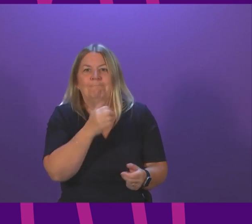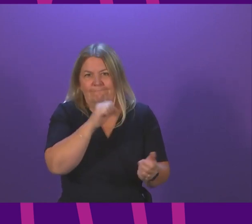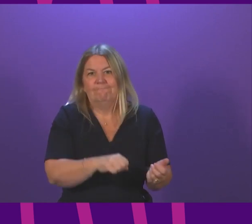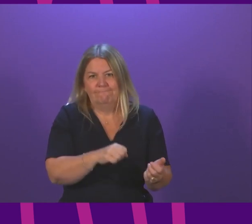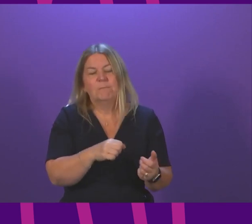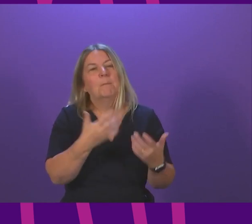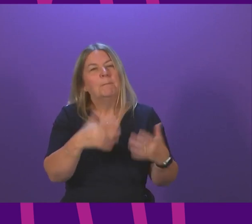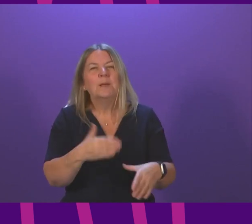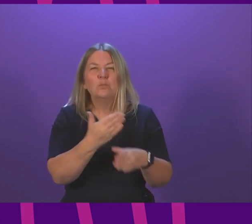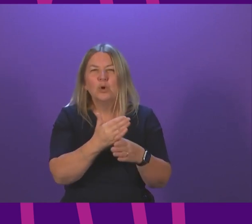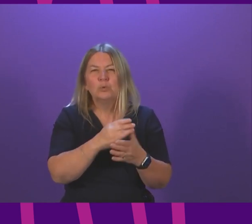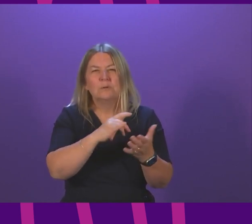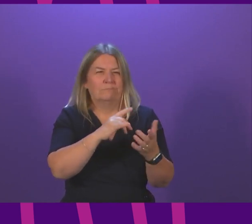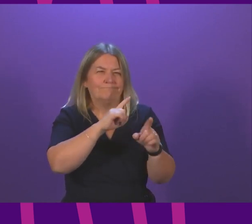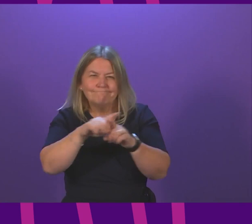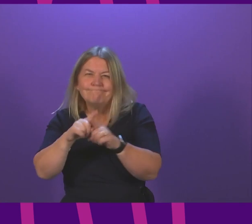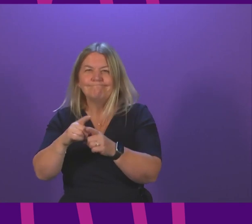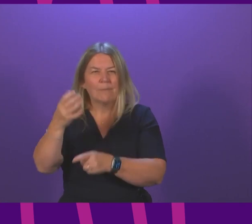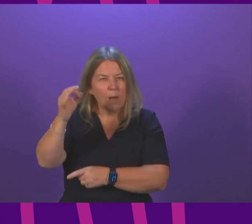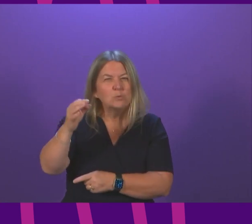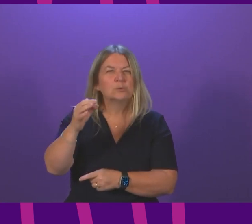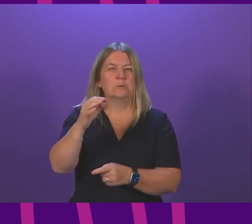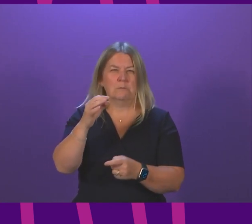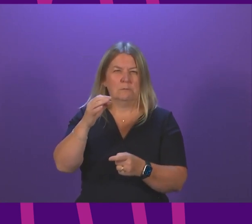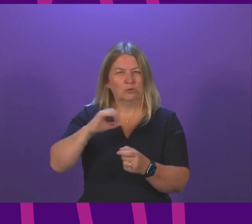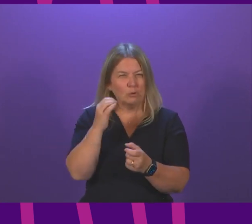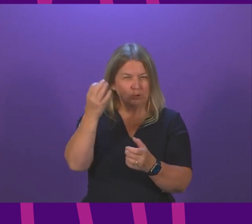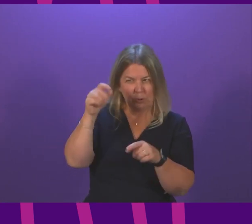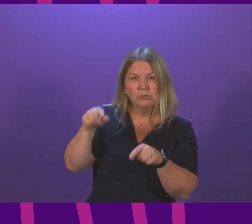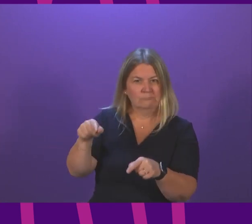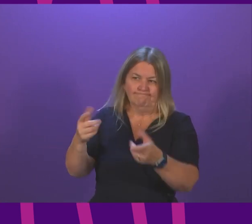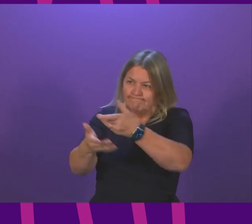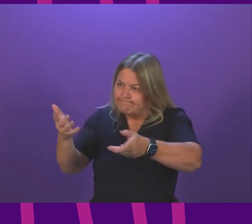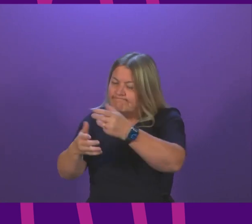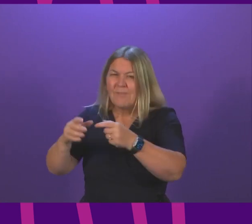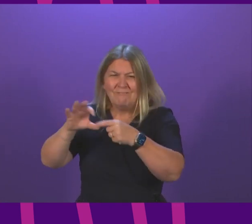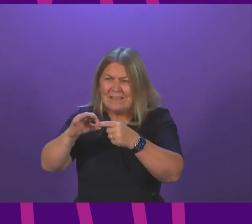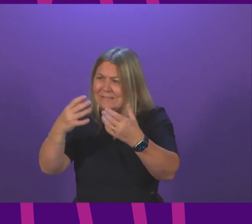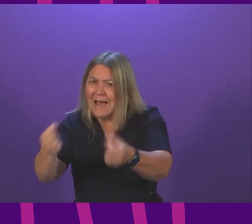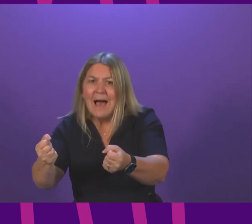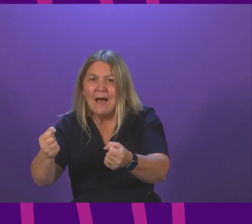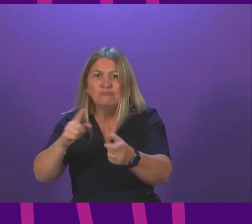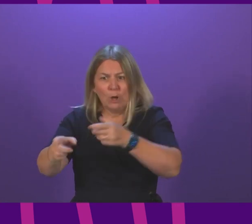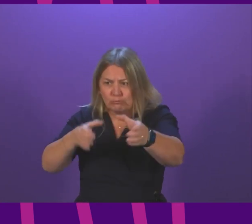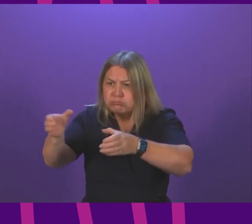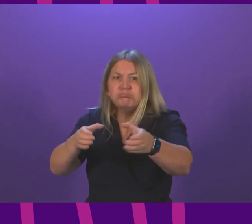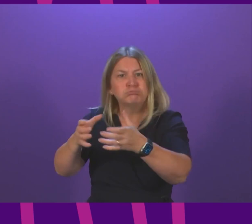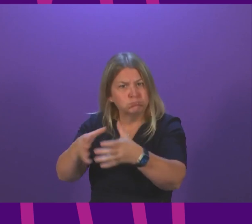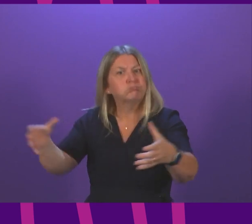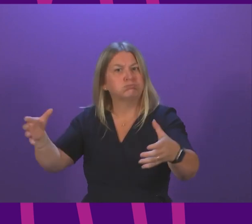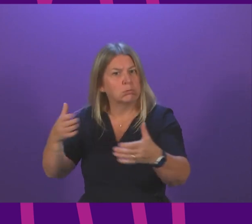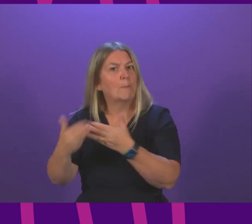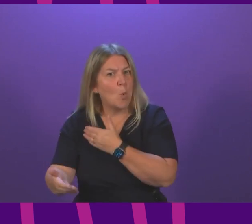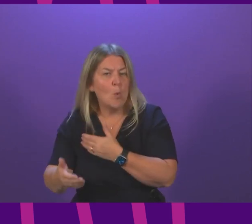Social Services Council and key partners to promote opportunities and encourage take-up of vacant posts this includes work on training and developing the